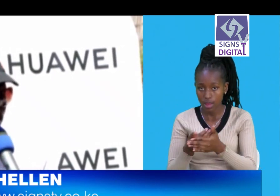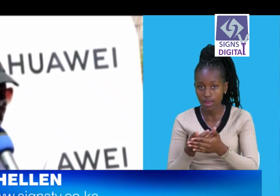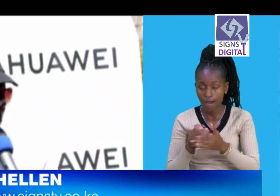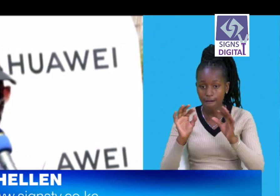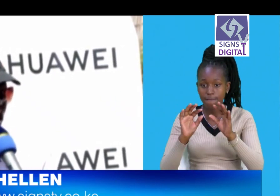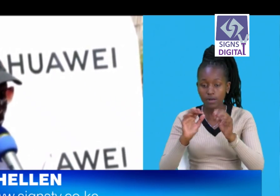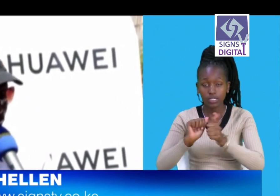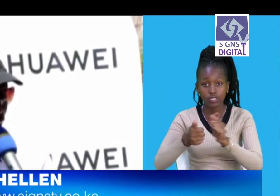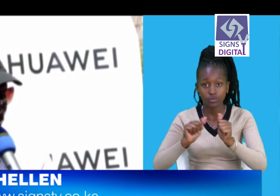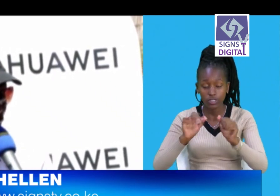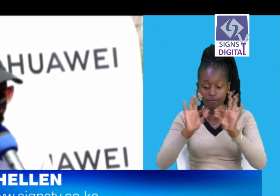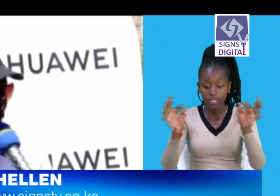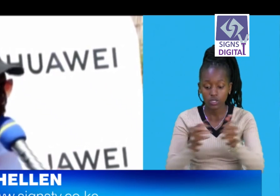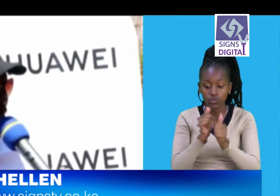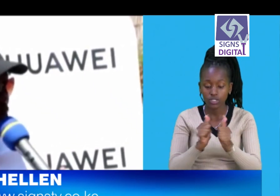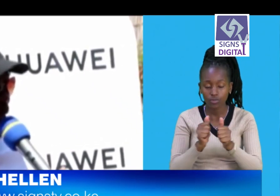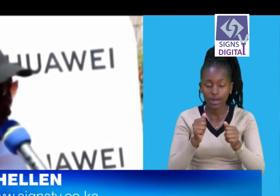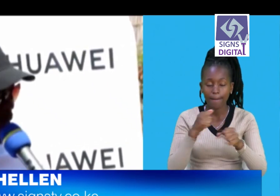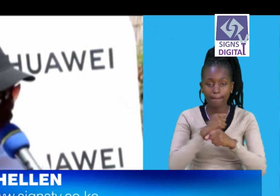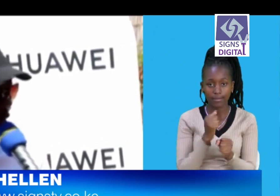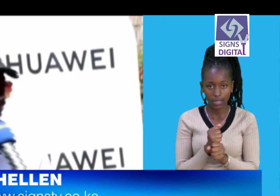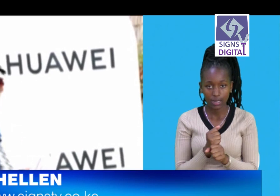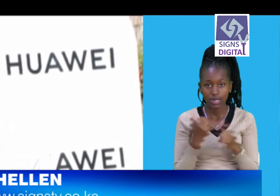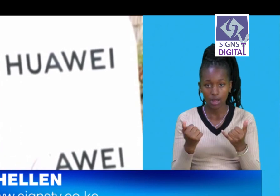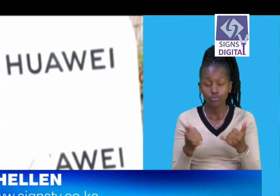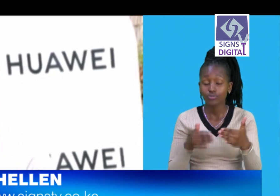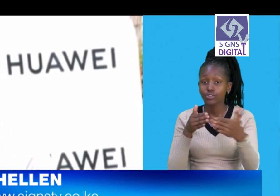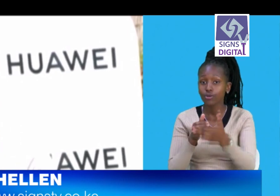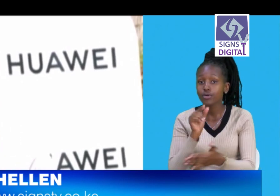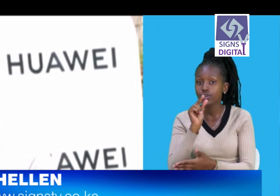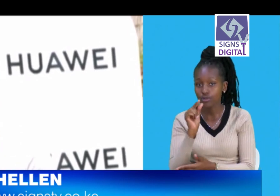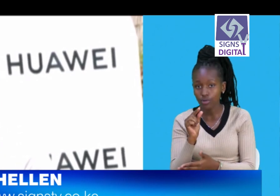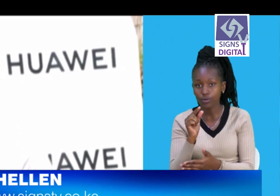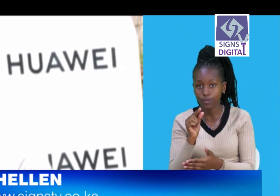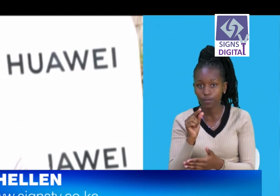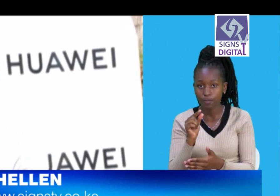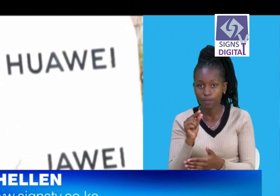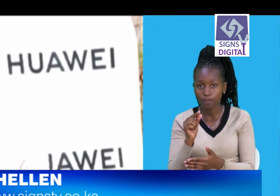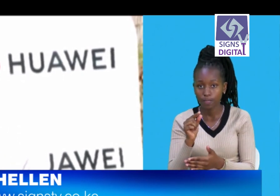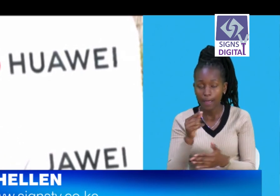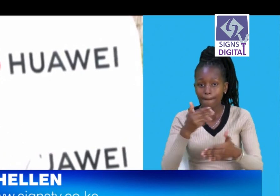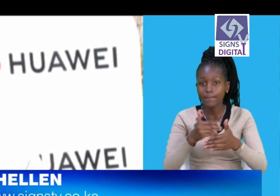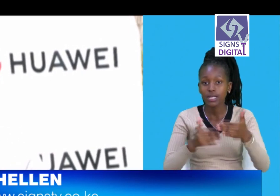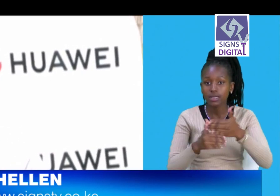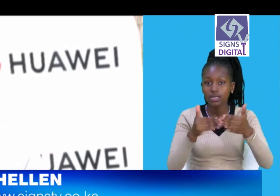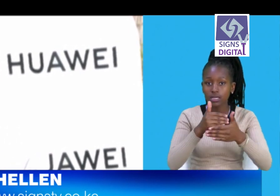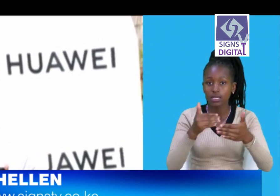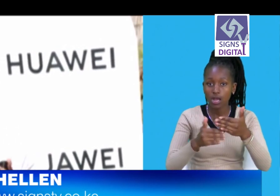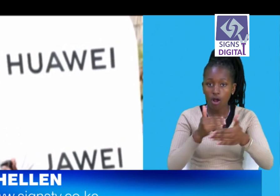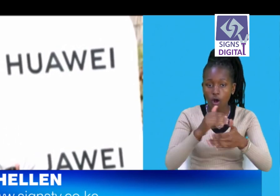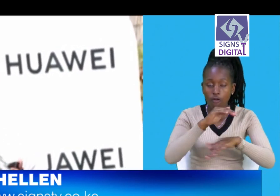we have suspended construction of all sporting infrastructure